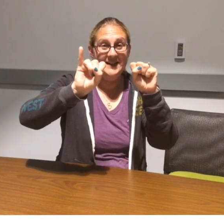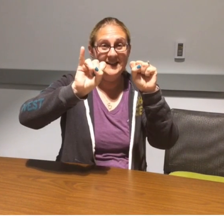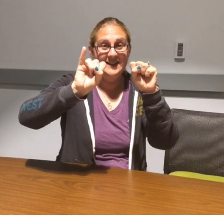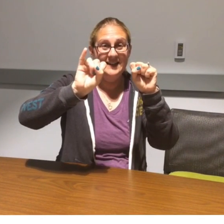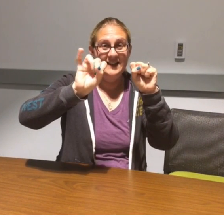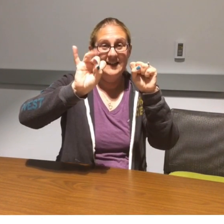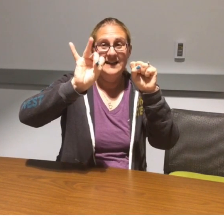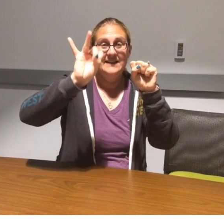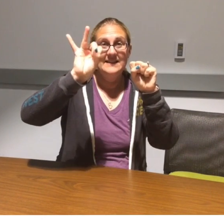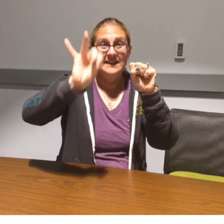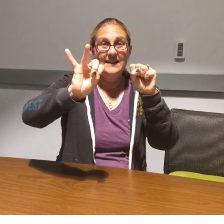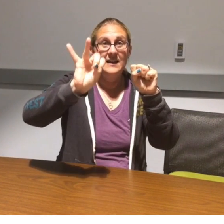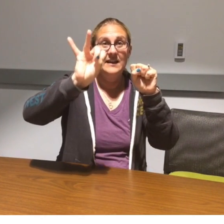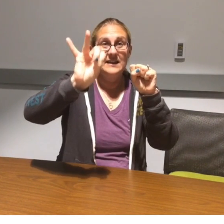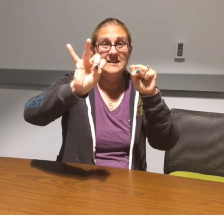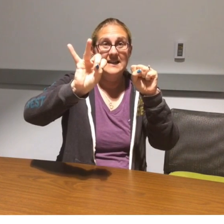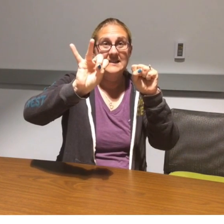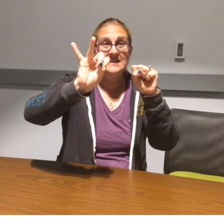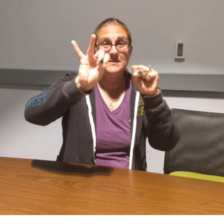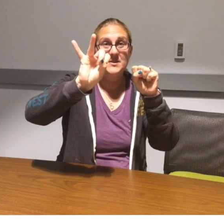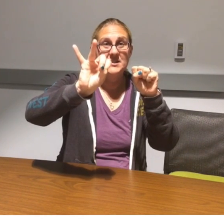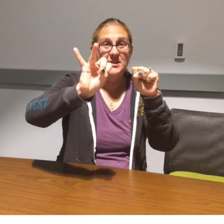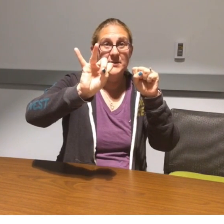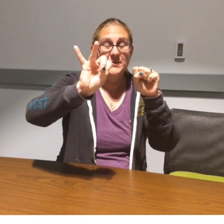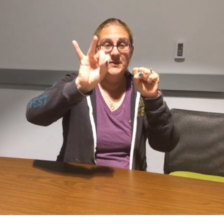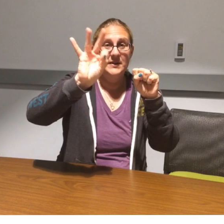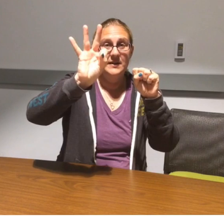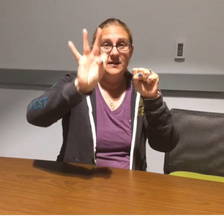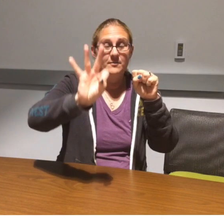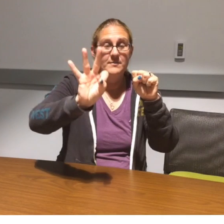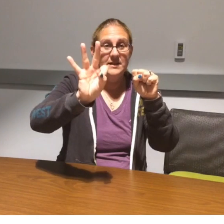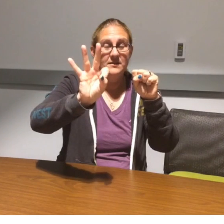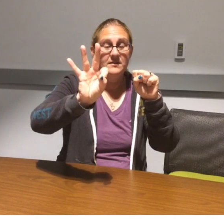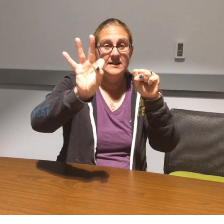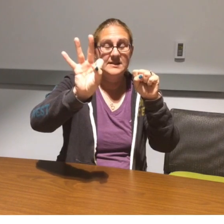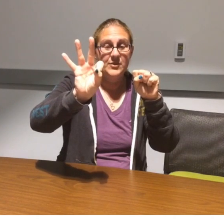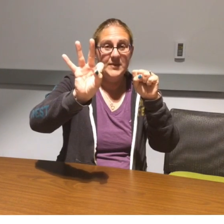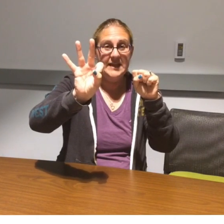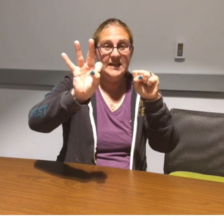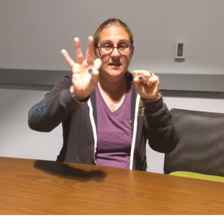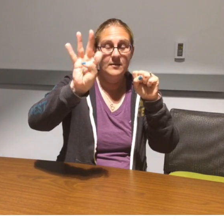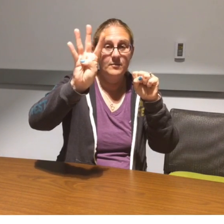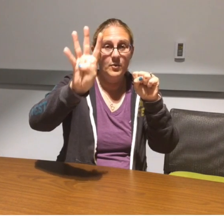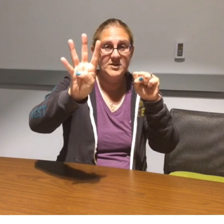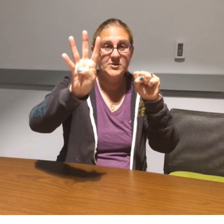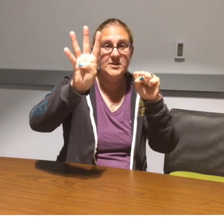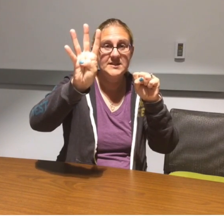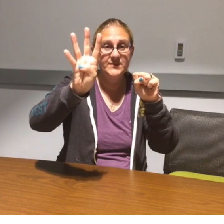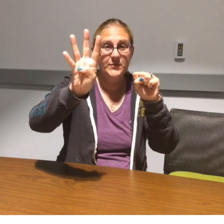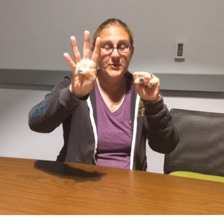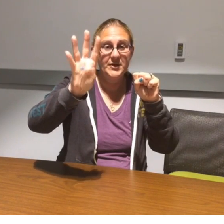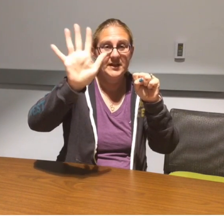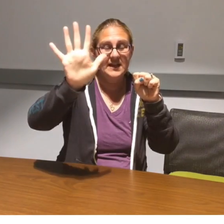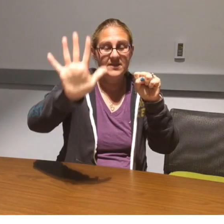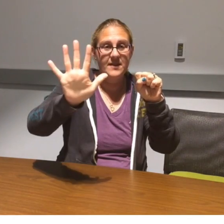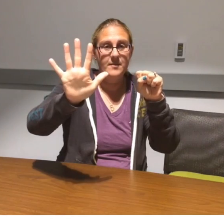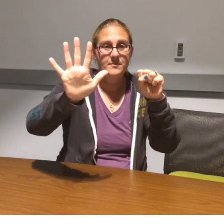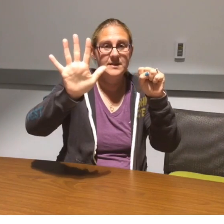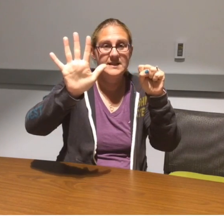the index is number two, middle is three, pointer is four, and thumb is